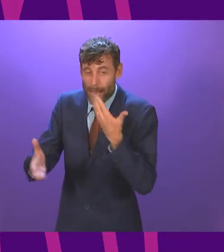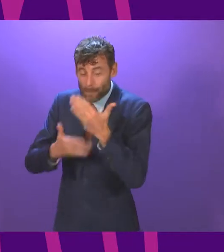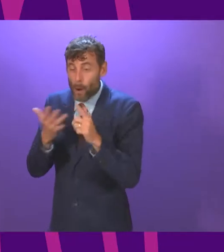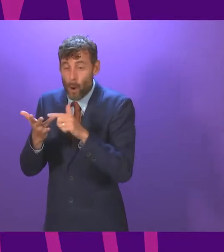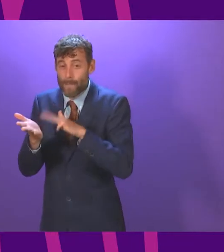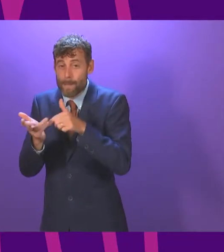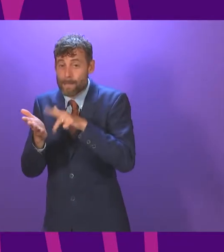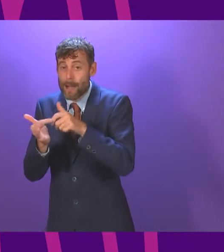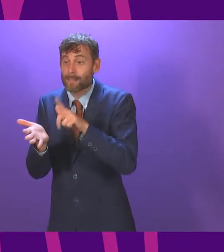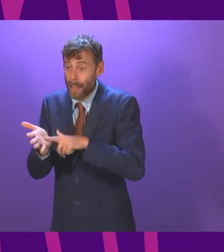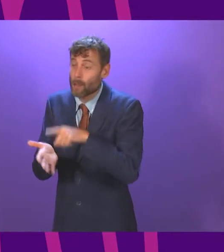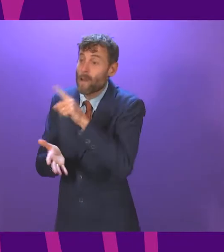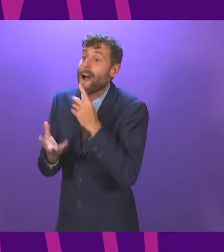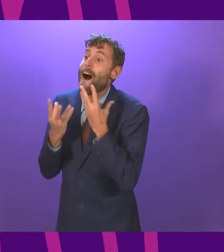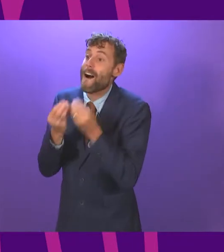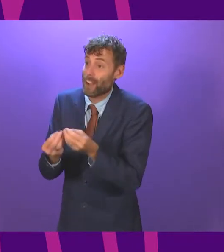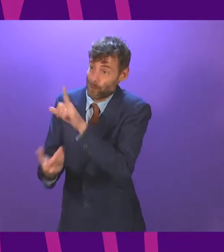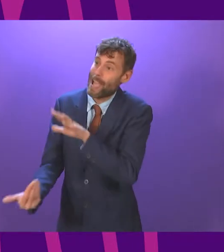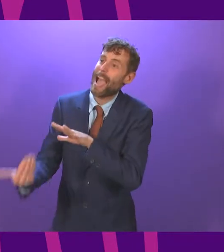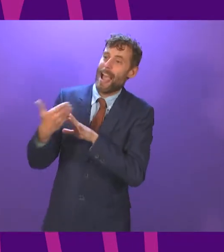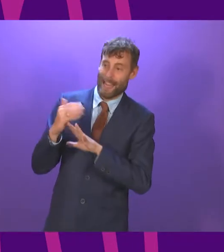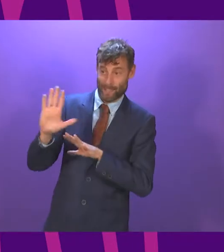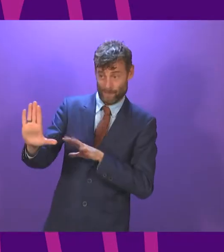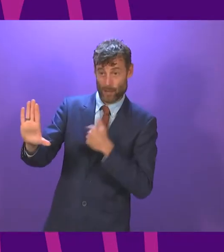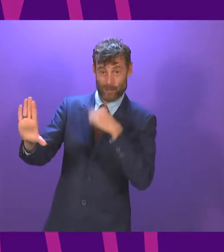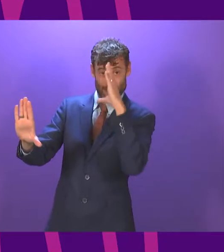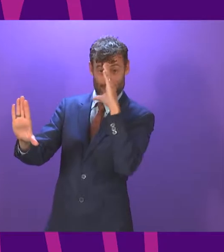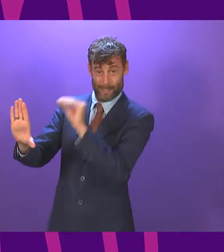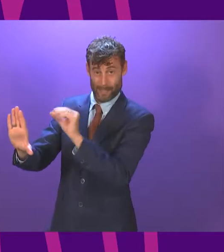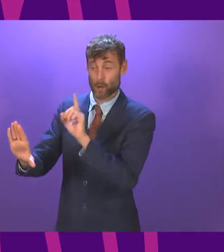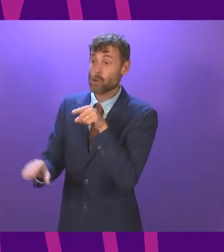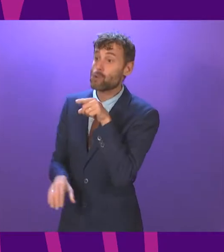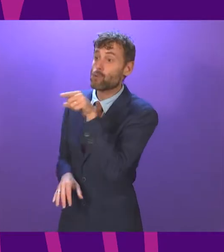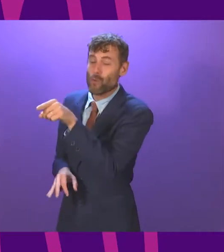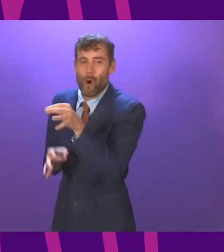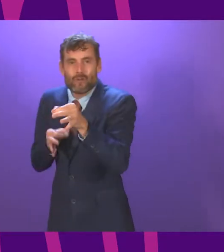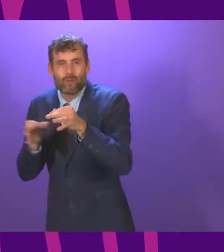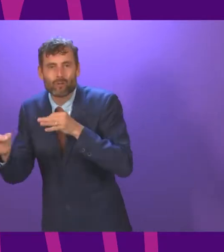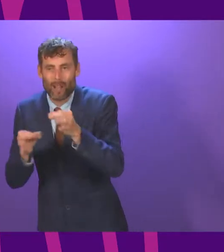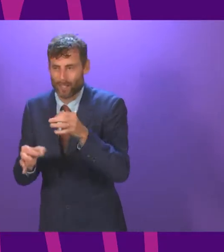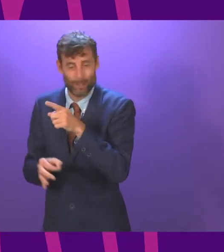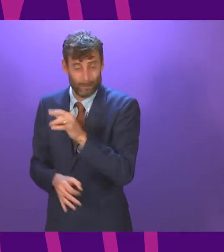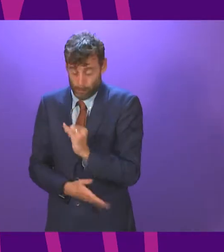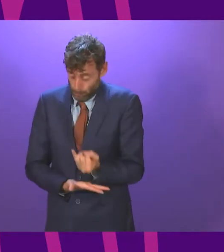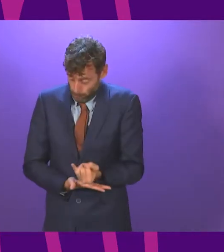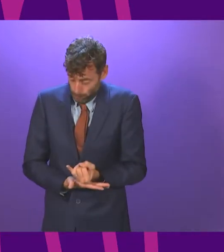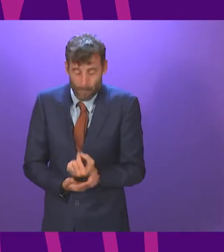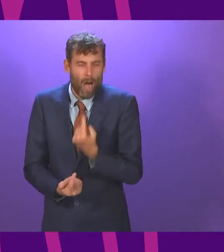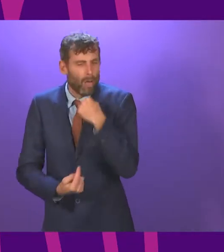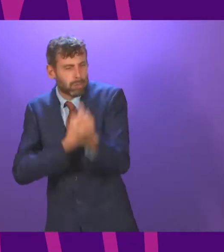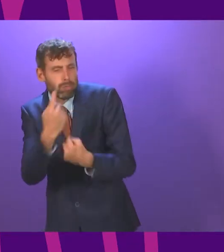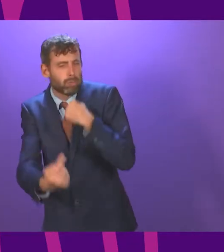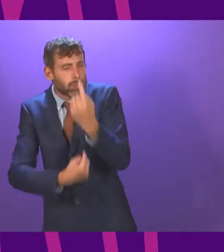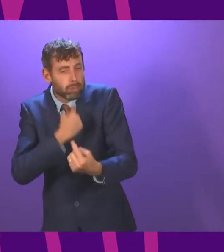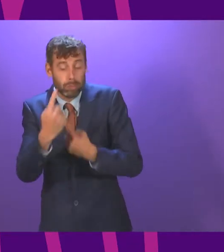before I accept his next intervention is to point out that the strategy the vile strategy that he and his party